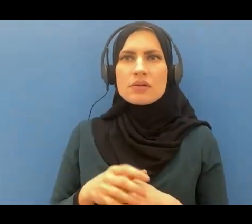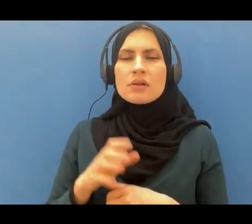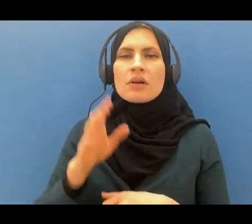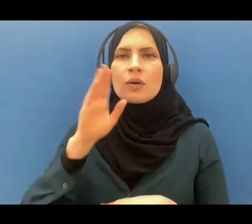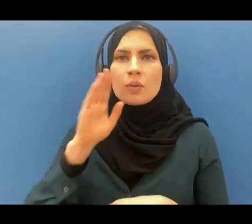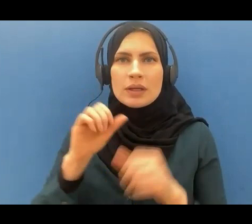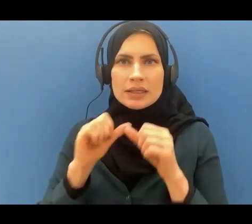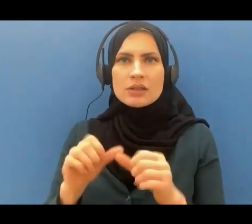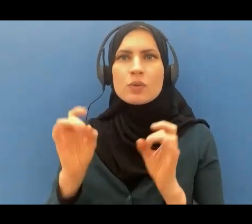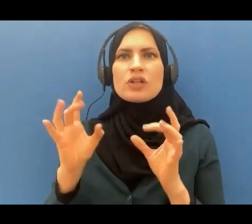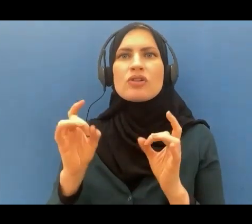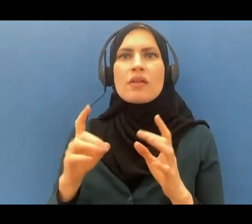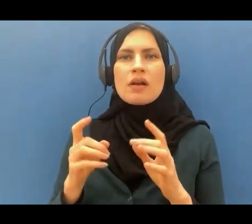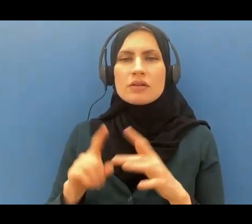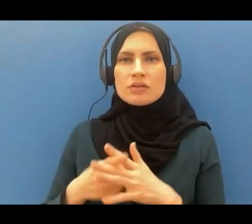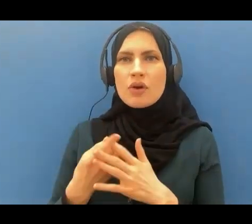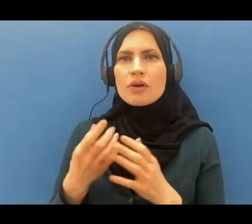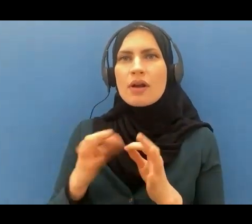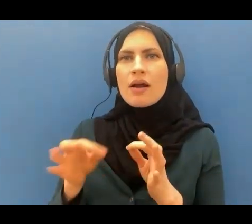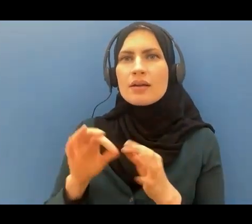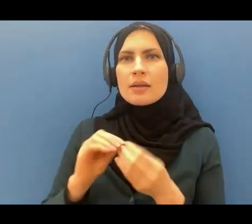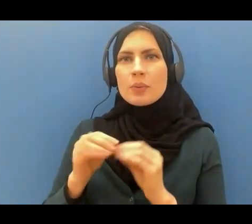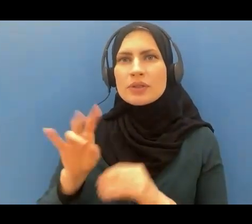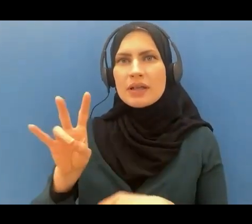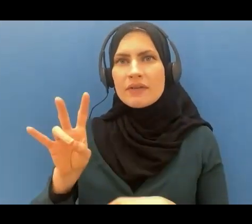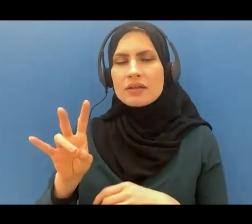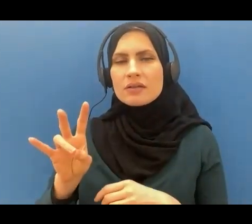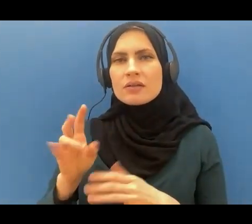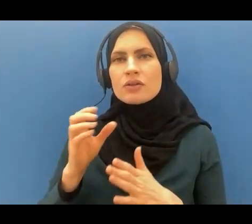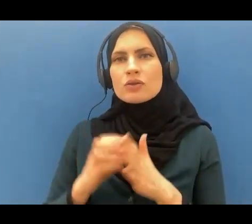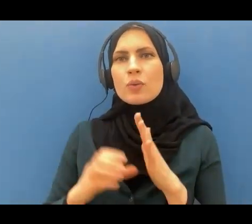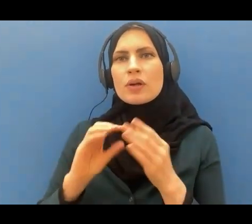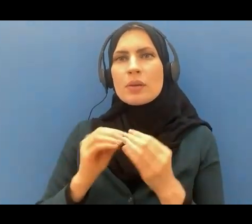'Allah from ayah number seven surah number 40 insha'Allah